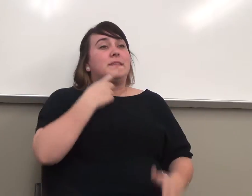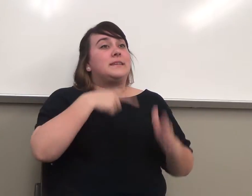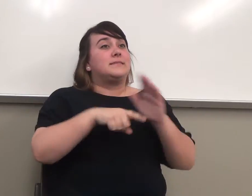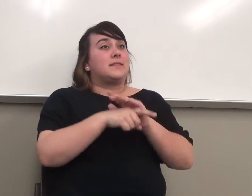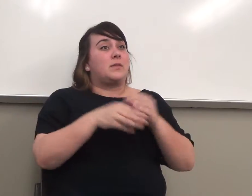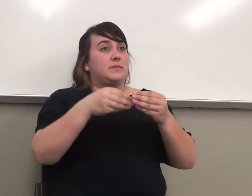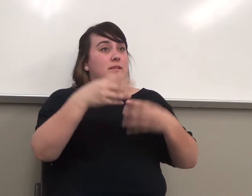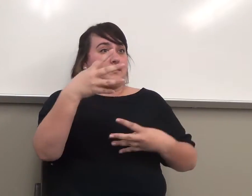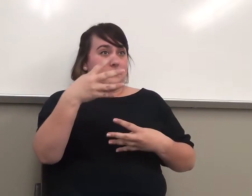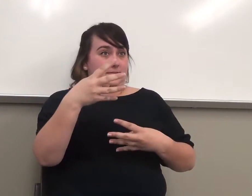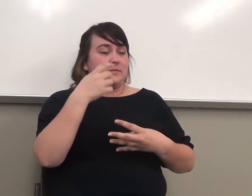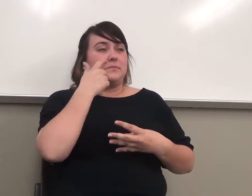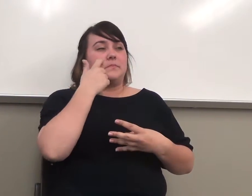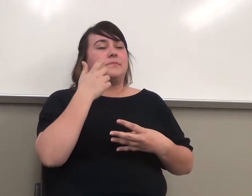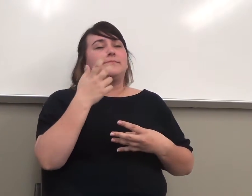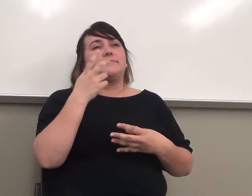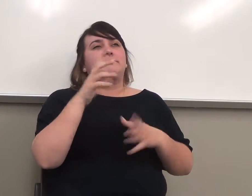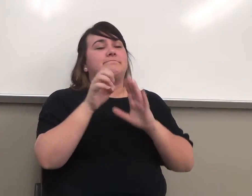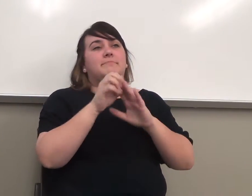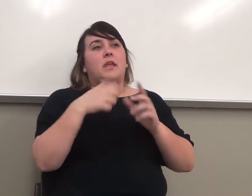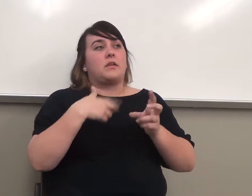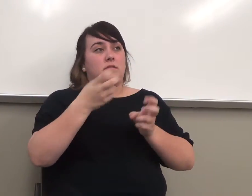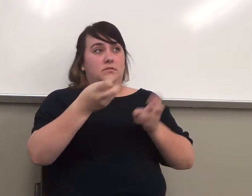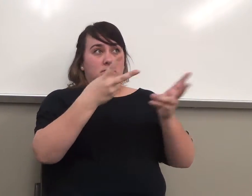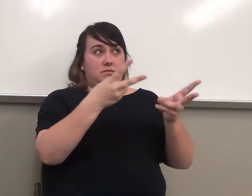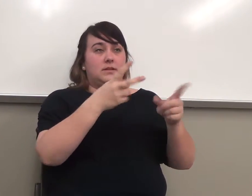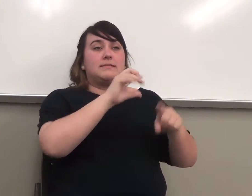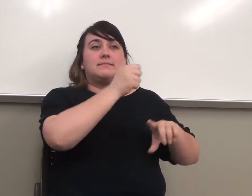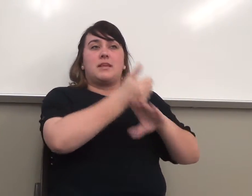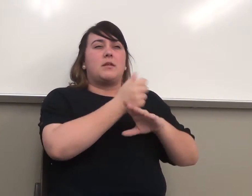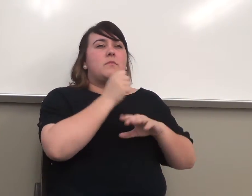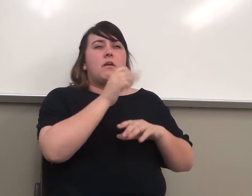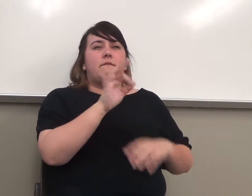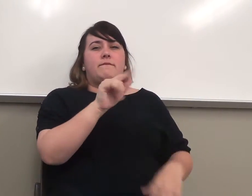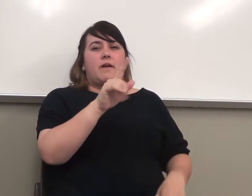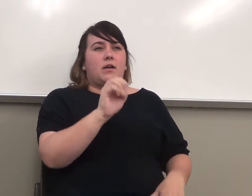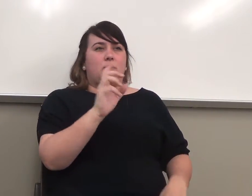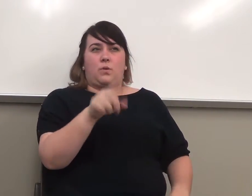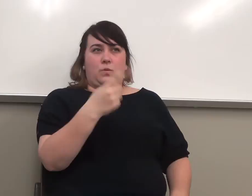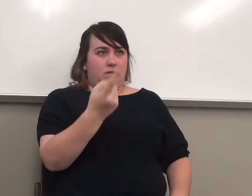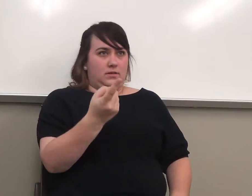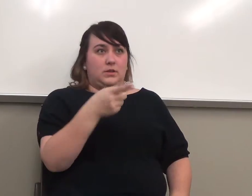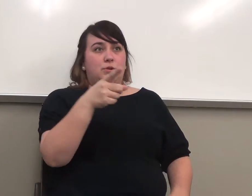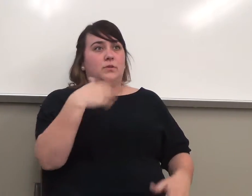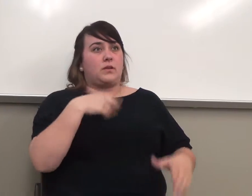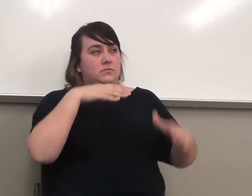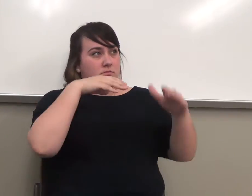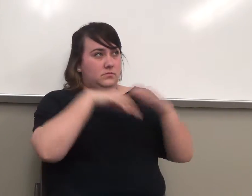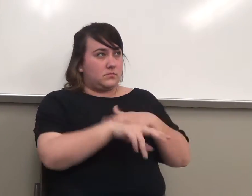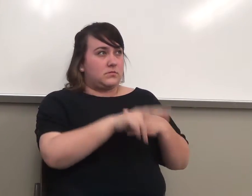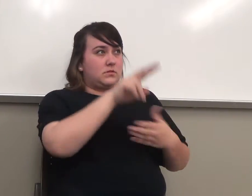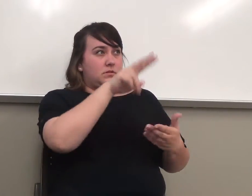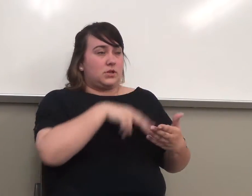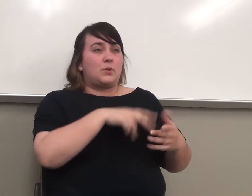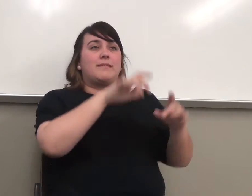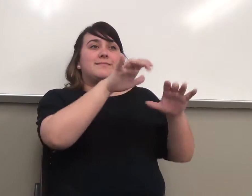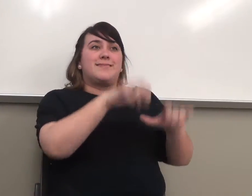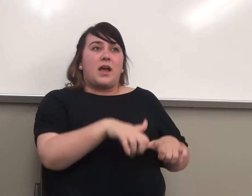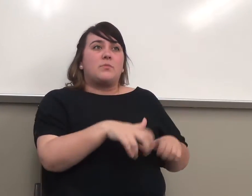and it's actually set up so that it's not just a file. So, you can get in there and actually type or cut and paste